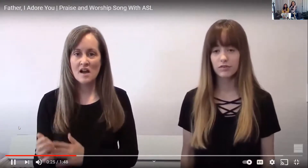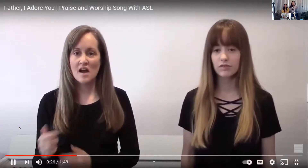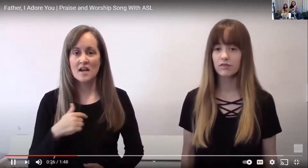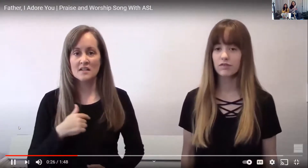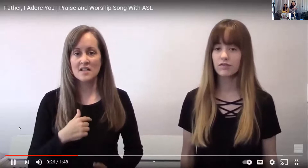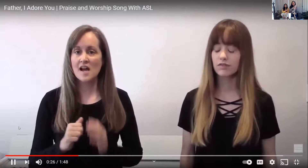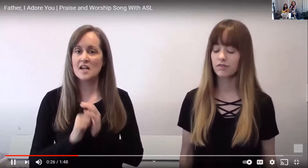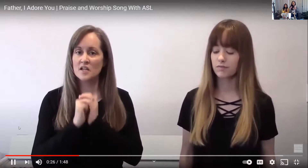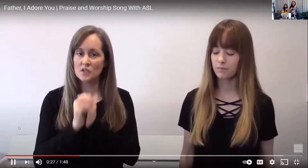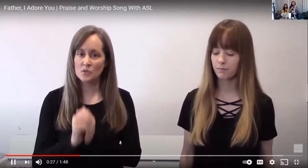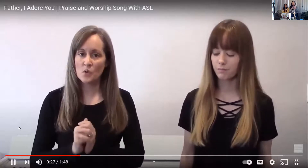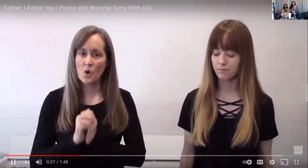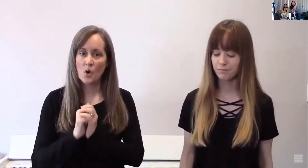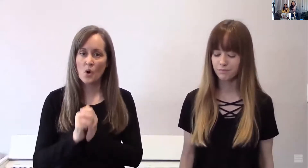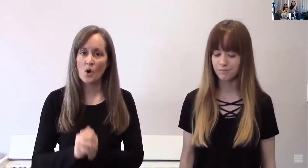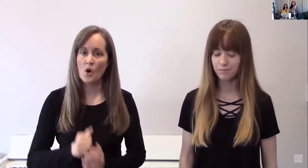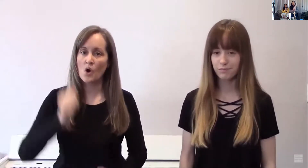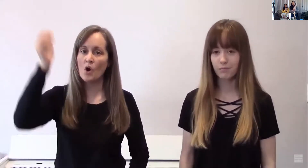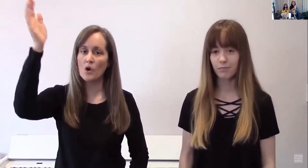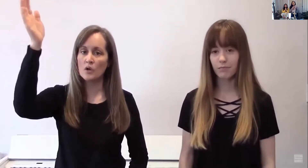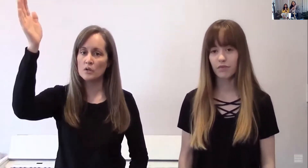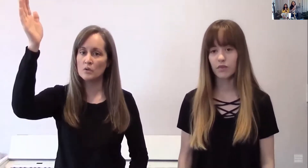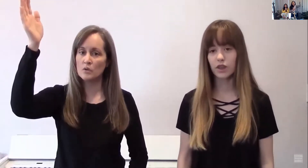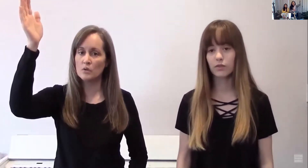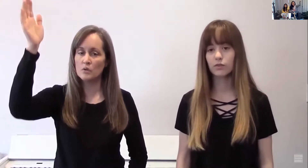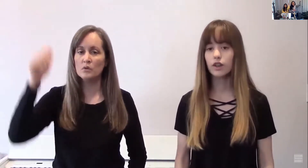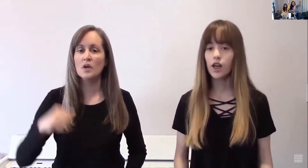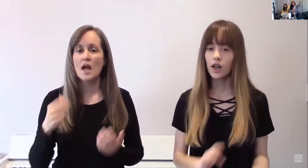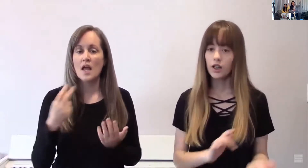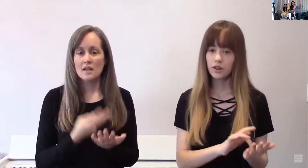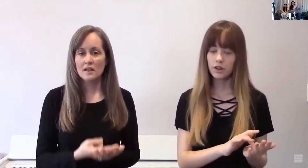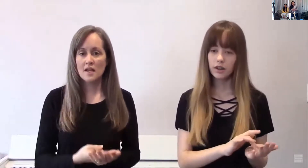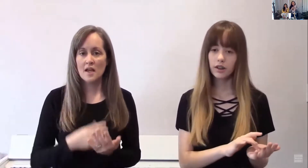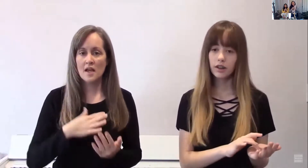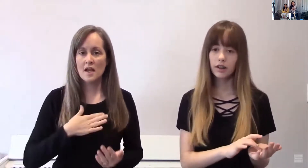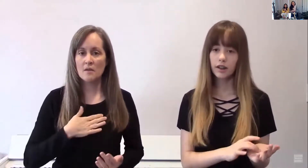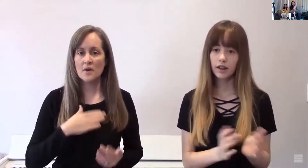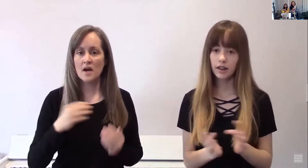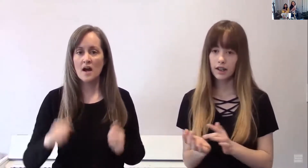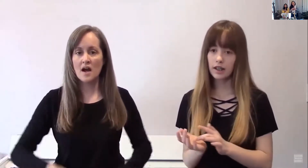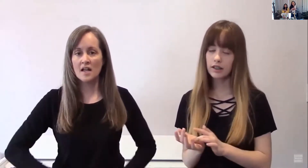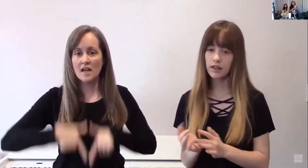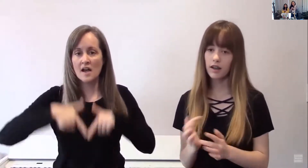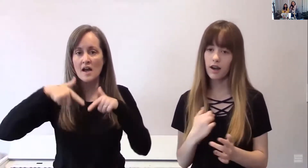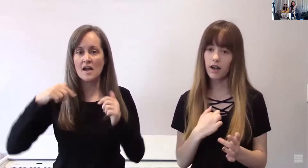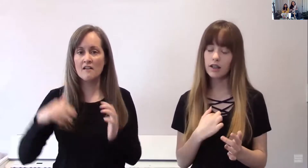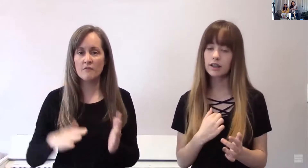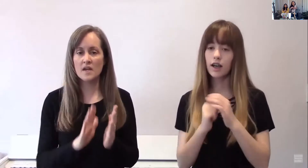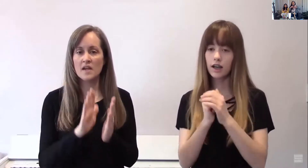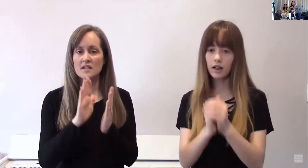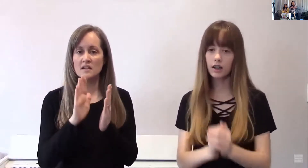I adore you. Jesus, my life before